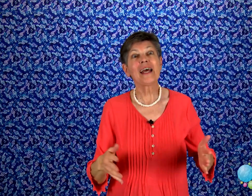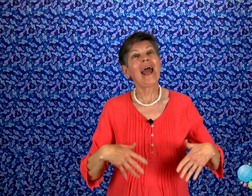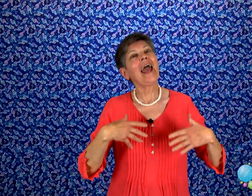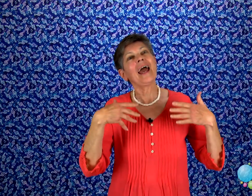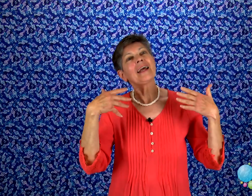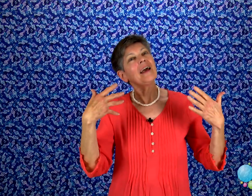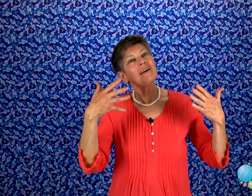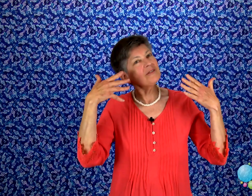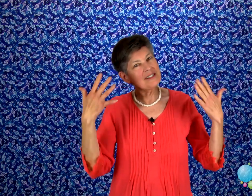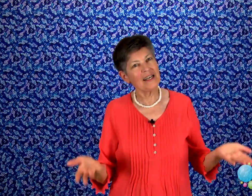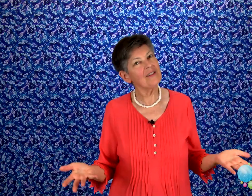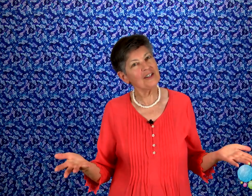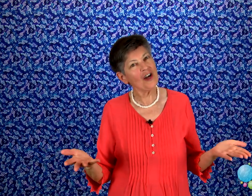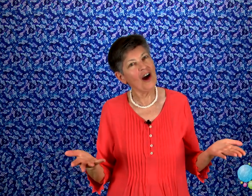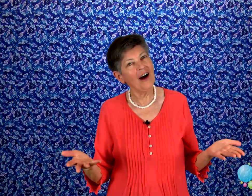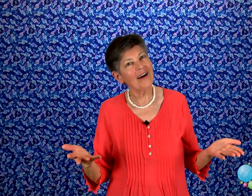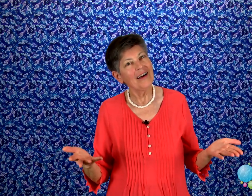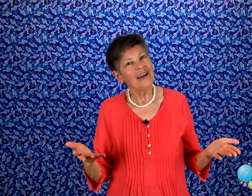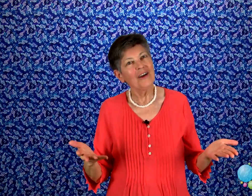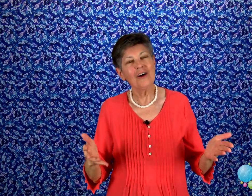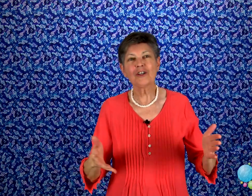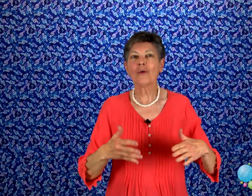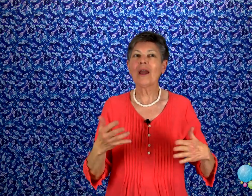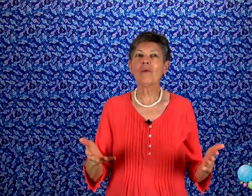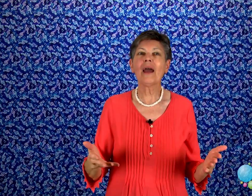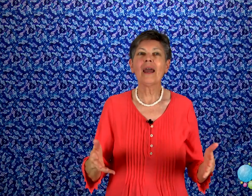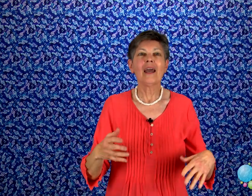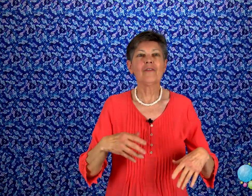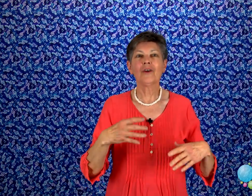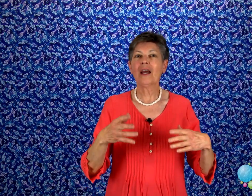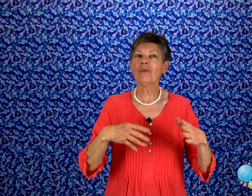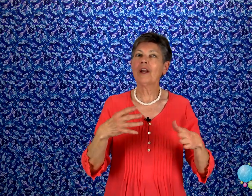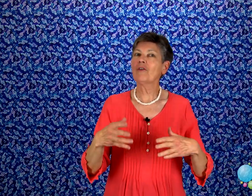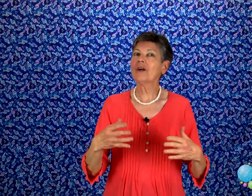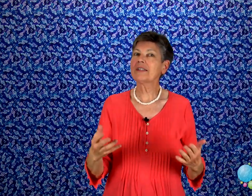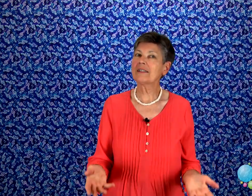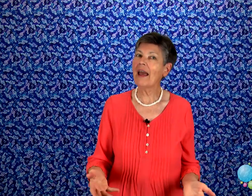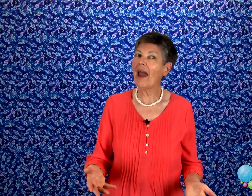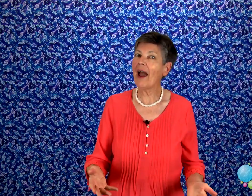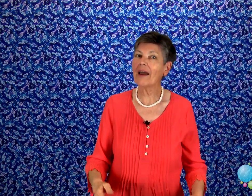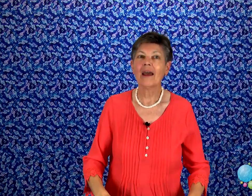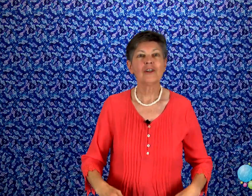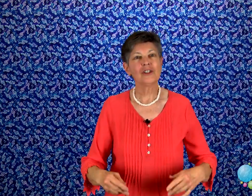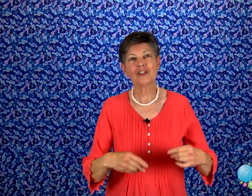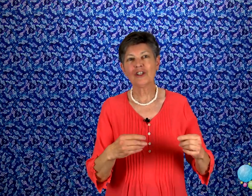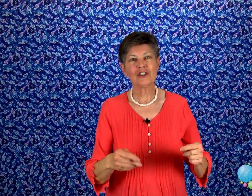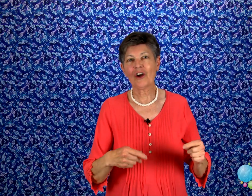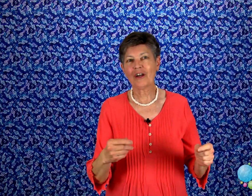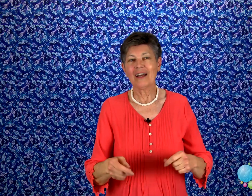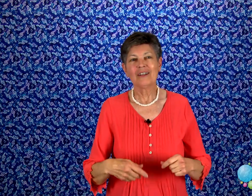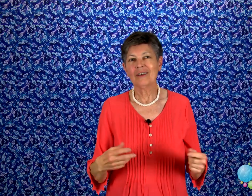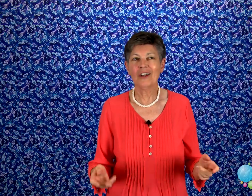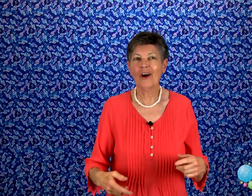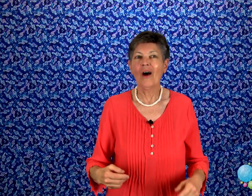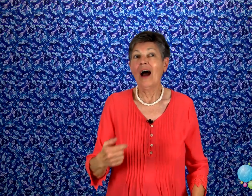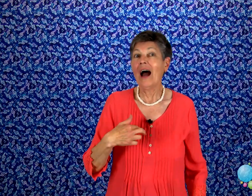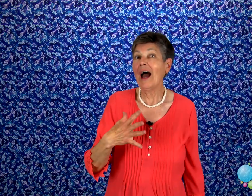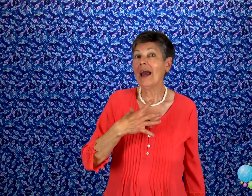And sing the song You know it's a great way If you're getting ready for a snack Just start, you know I